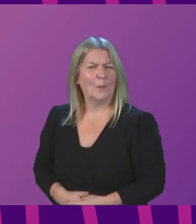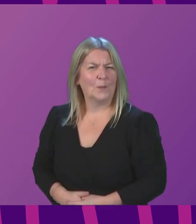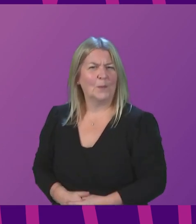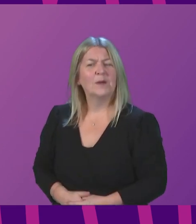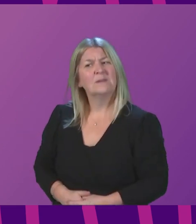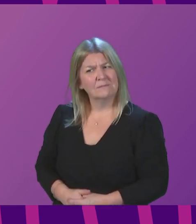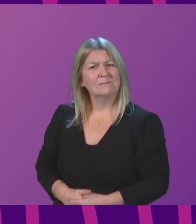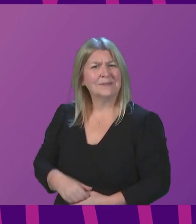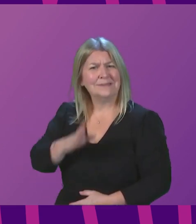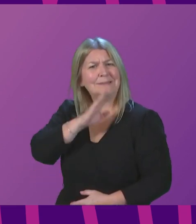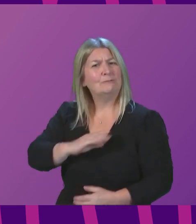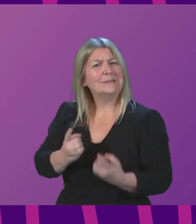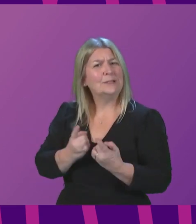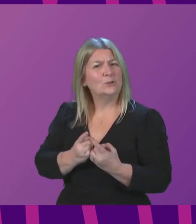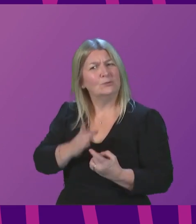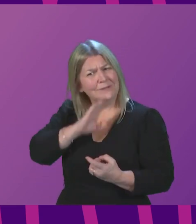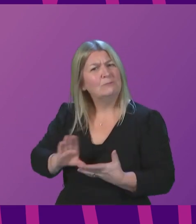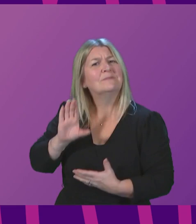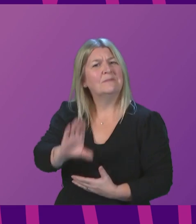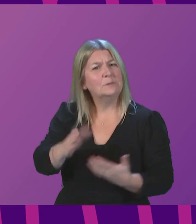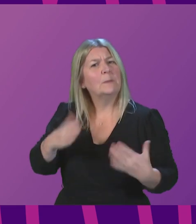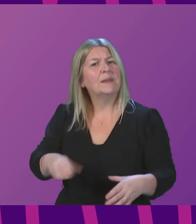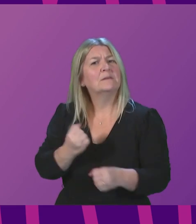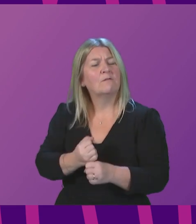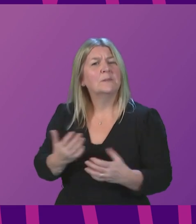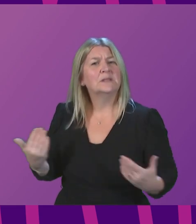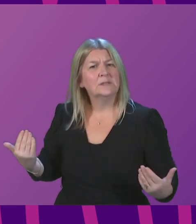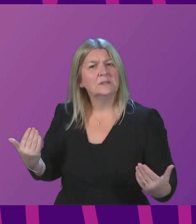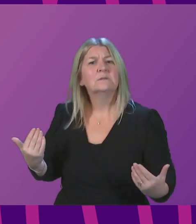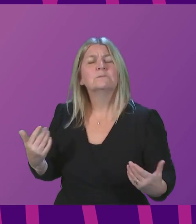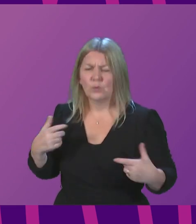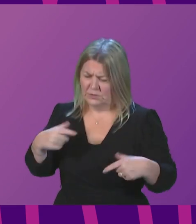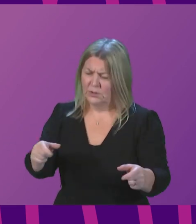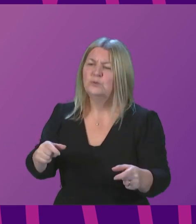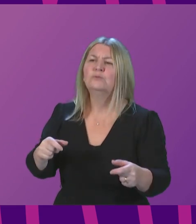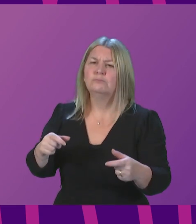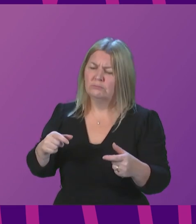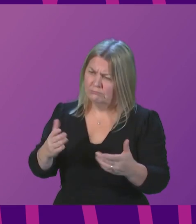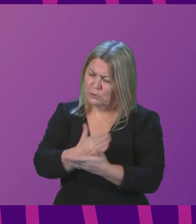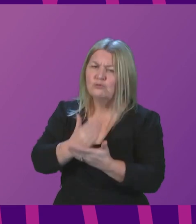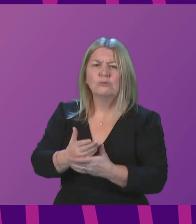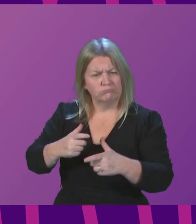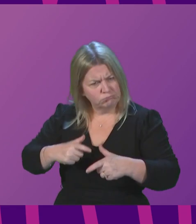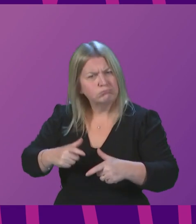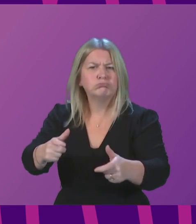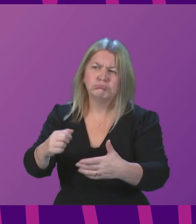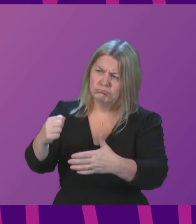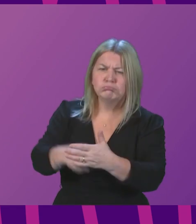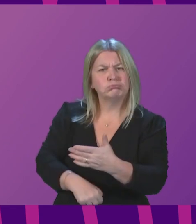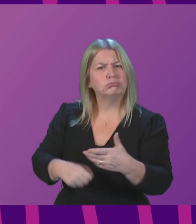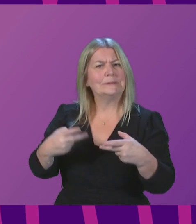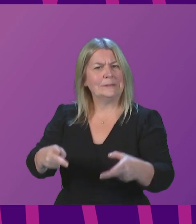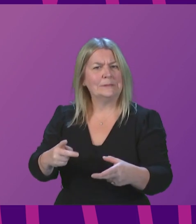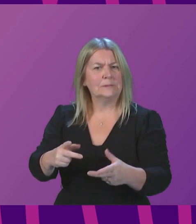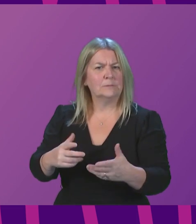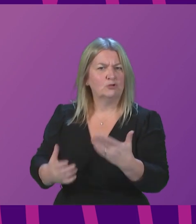serious investment and serious action on the part of the Scottish Government, and we will continue to ensure that that is the case. Question number five, Douglas